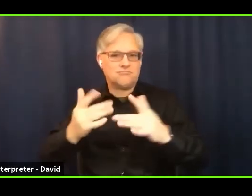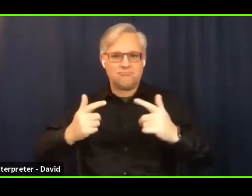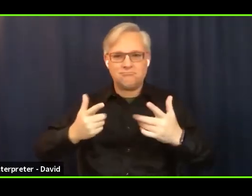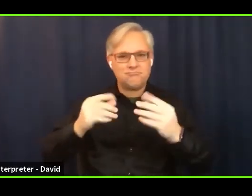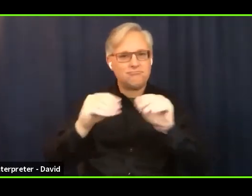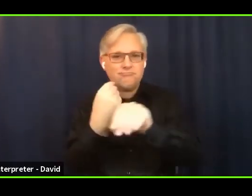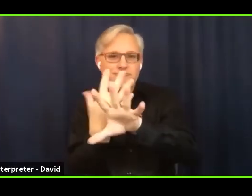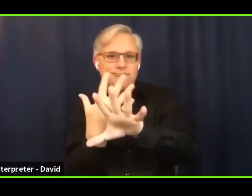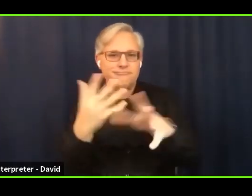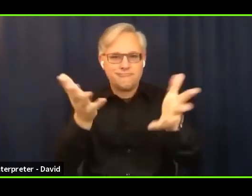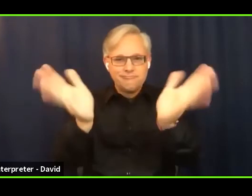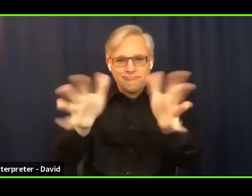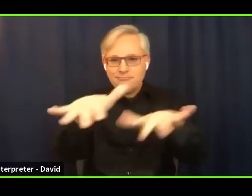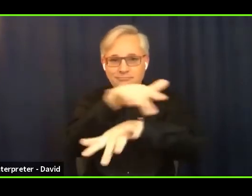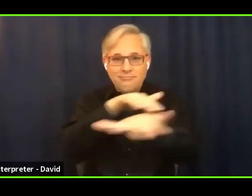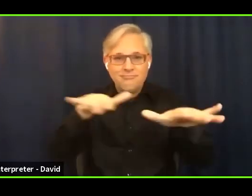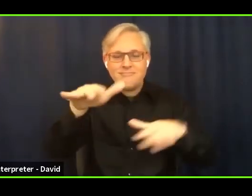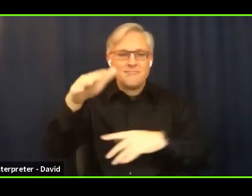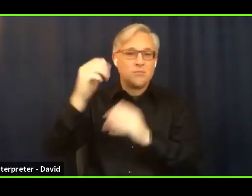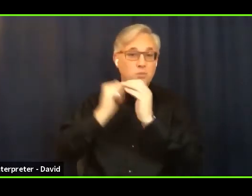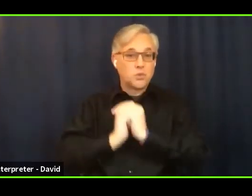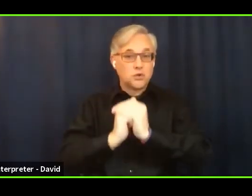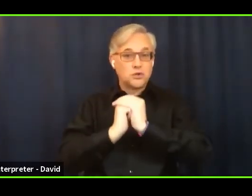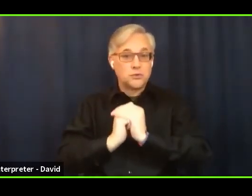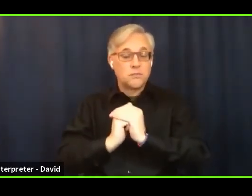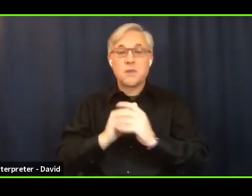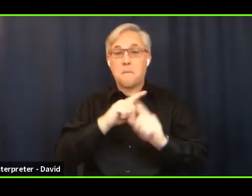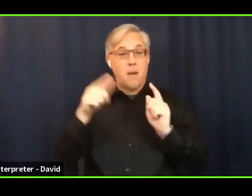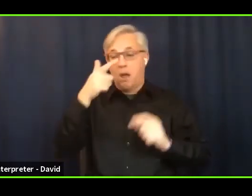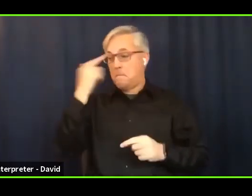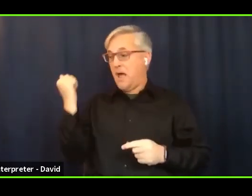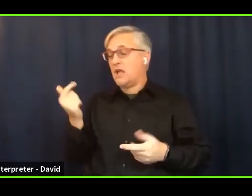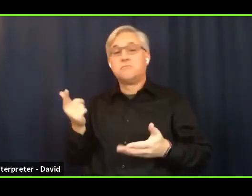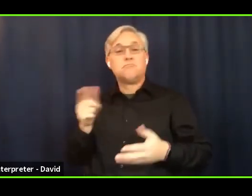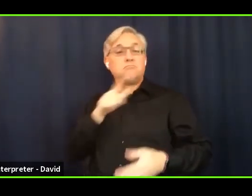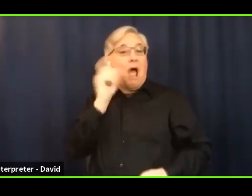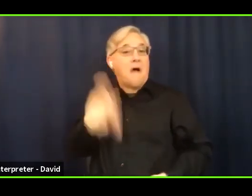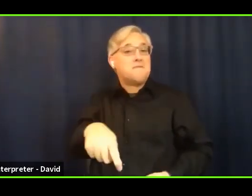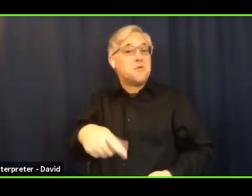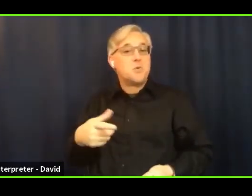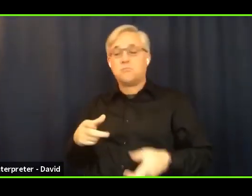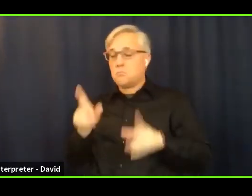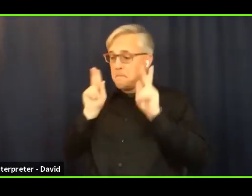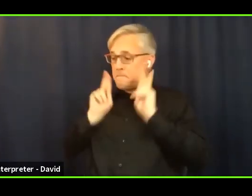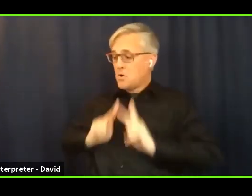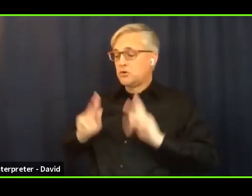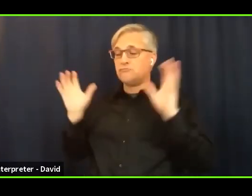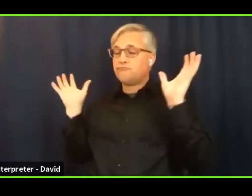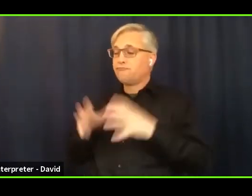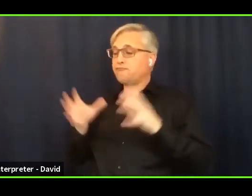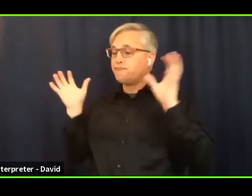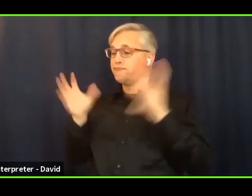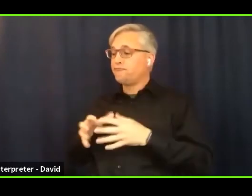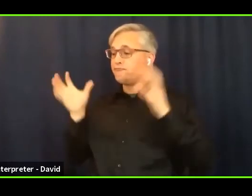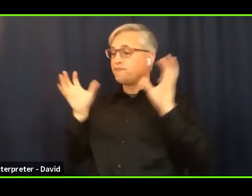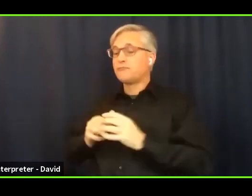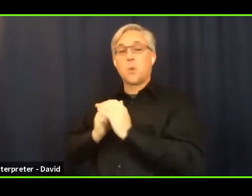But because we were together in person, we were sort of distracted from that goal. And now